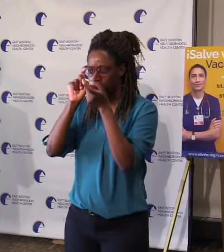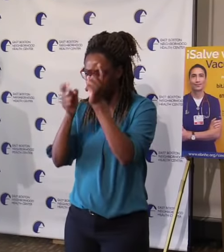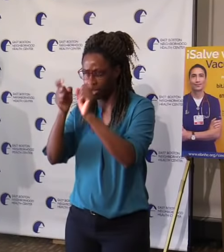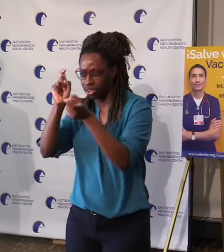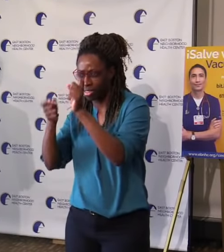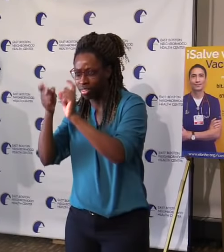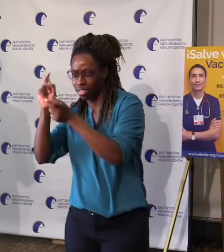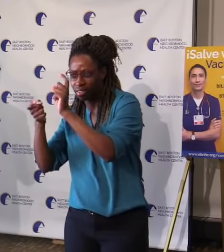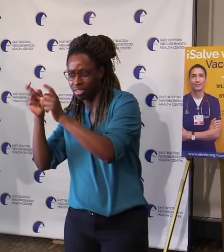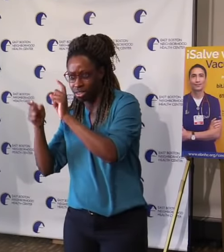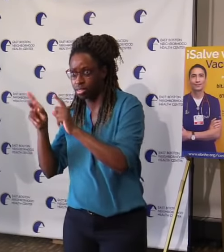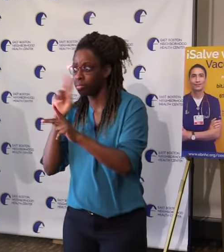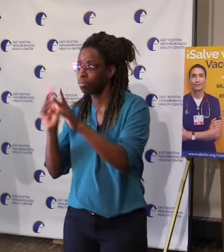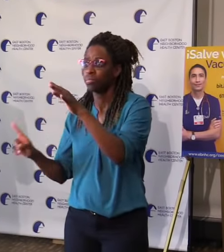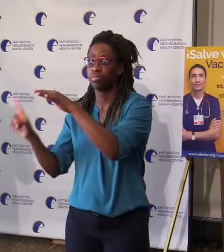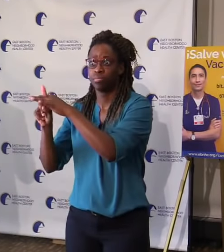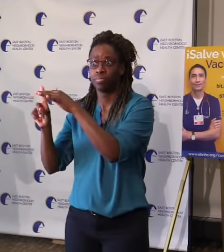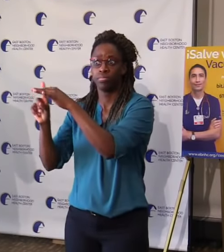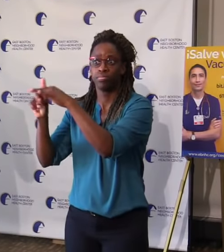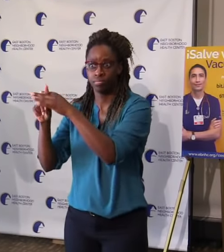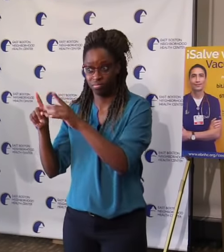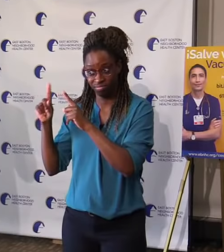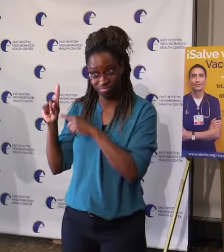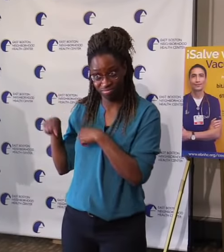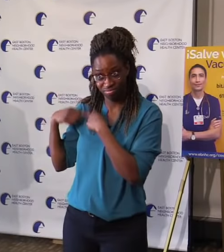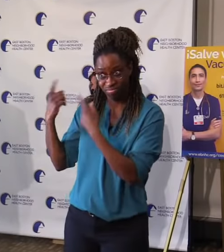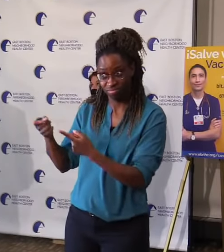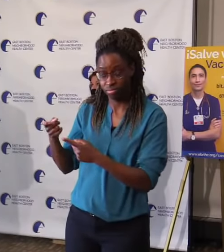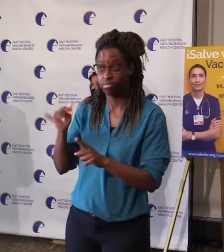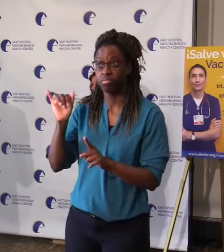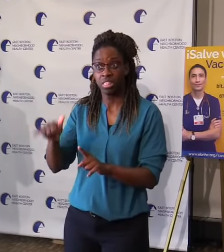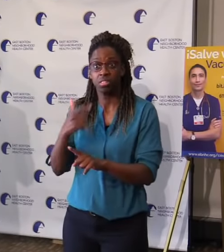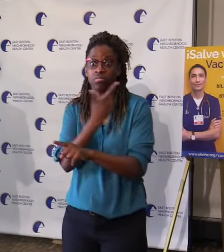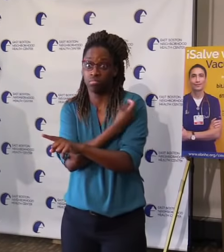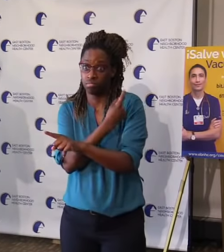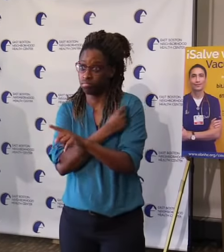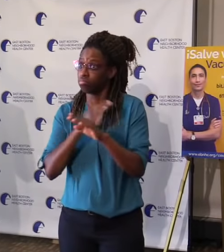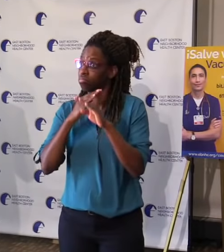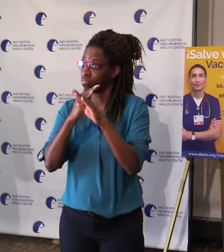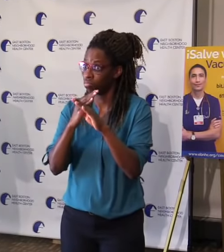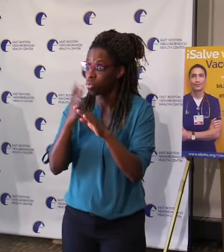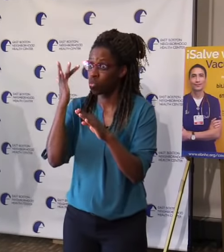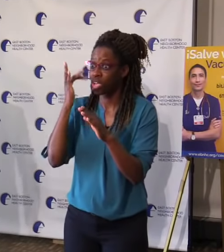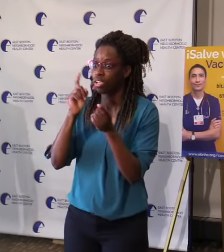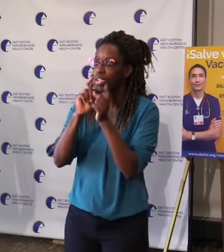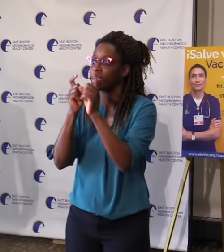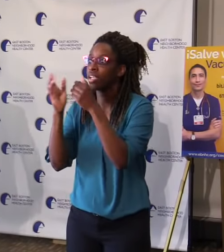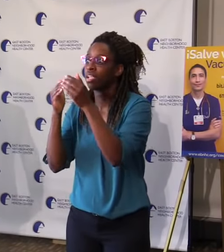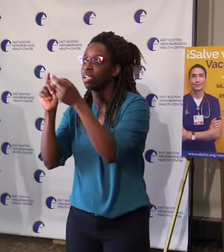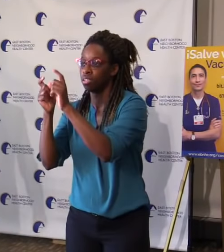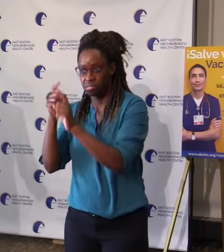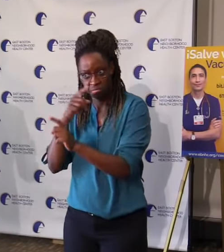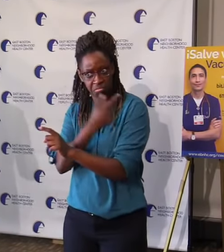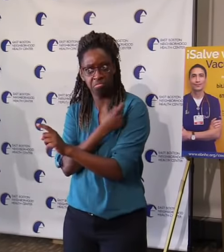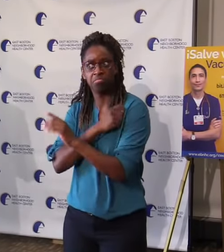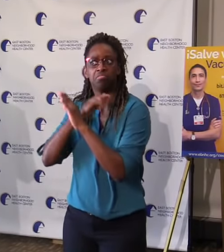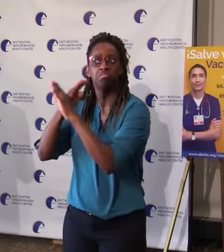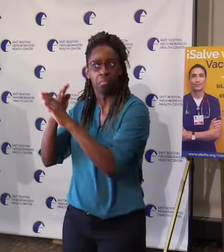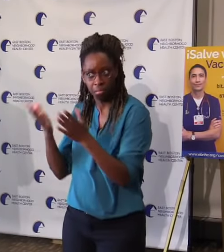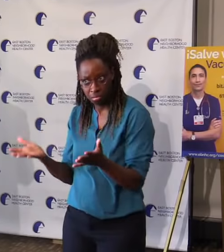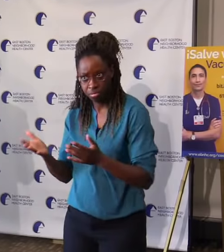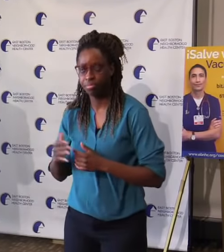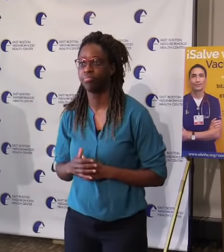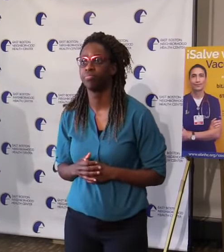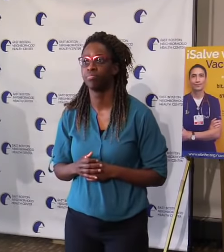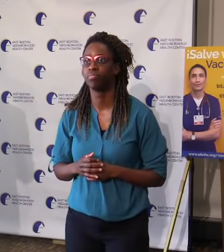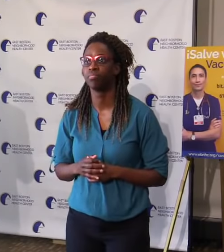vaccines indicates that they are effective. And that's not necessarily going to be true if you've